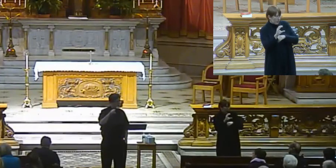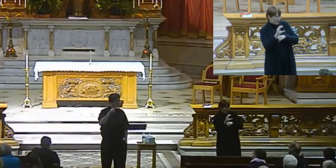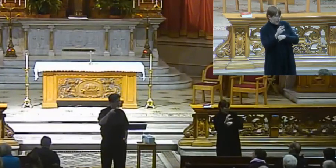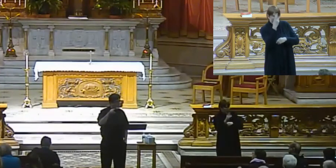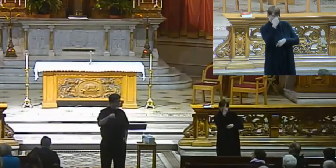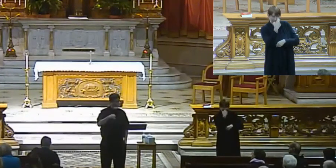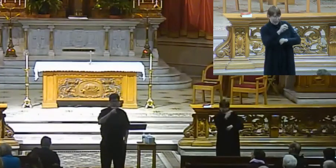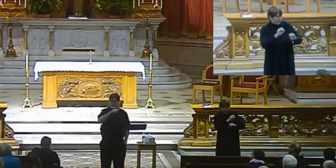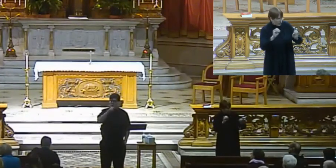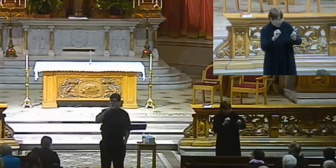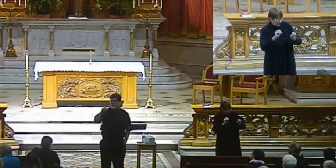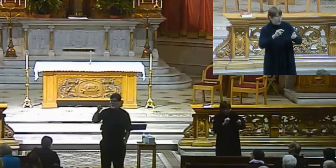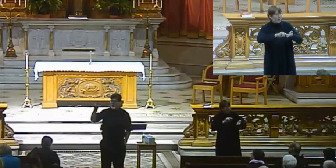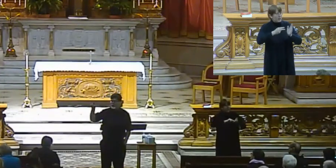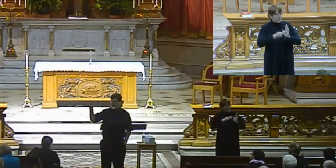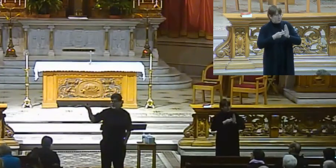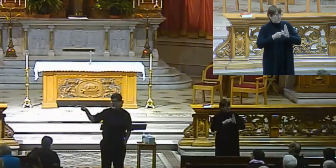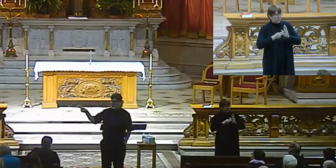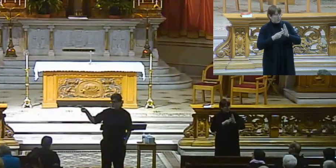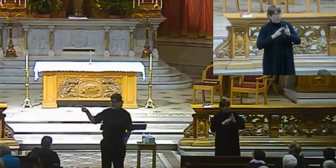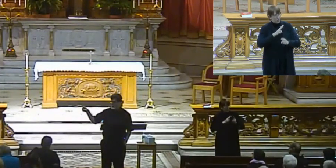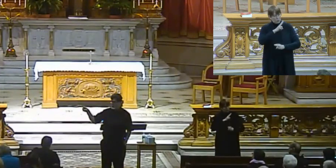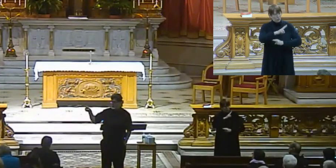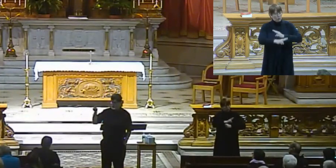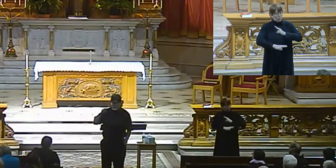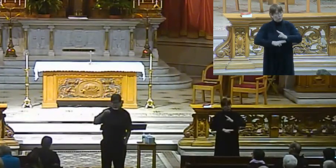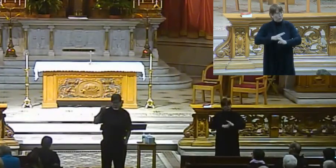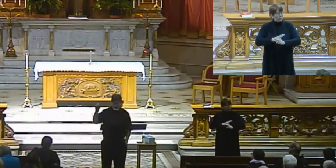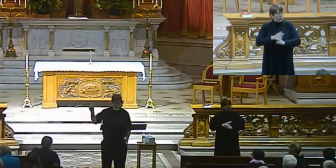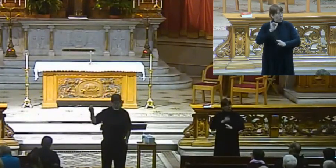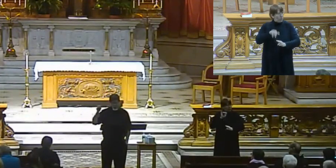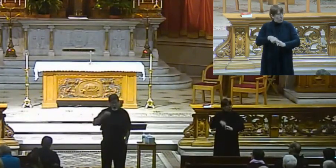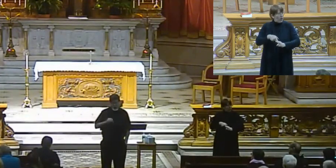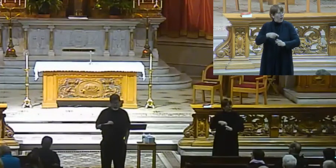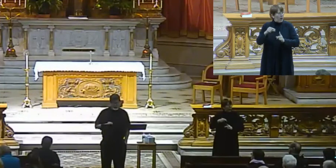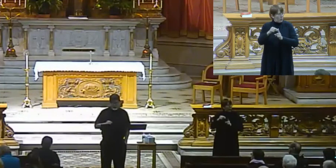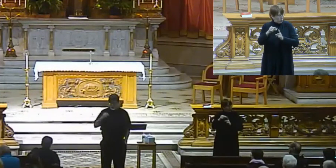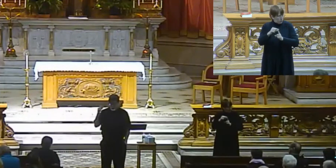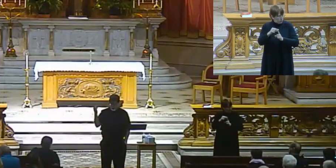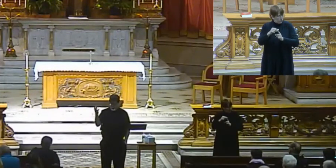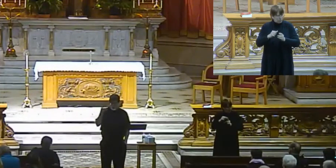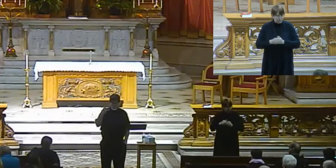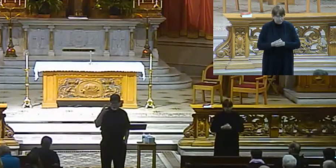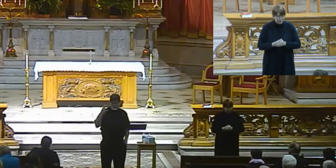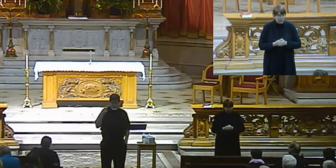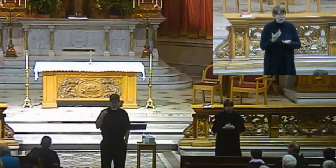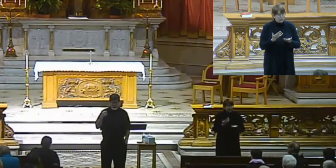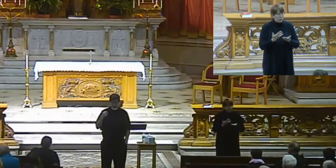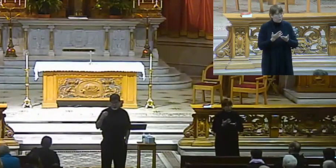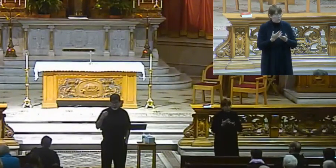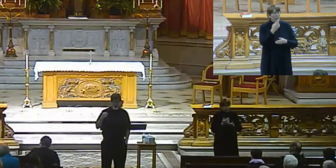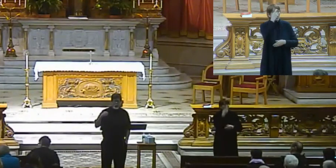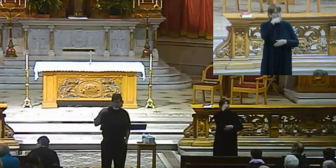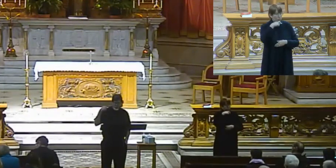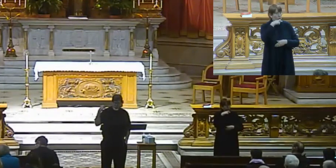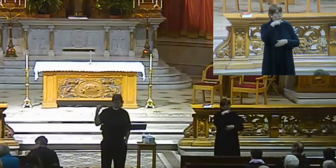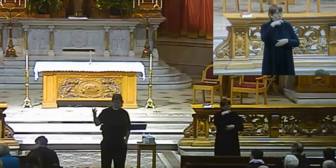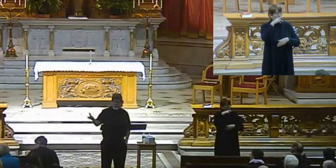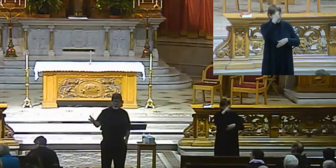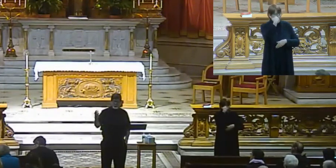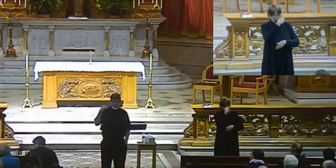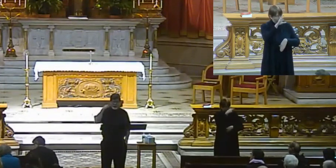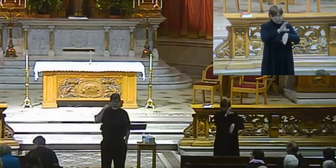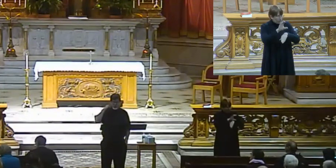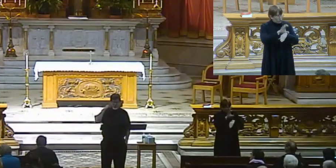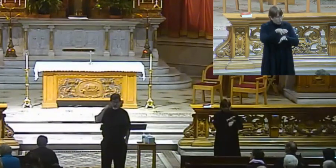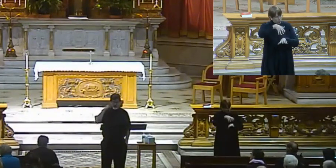specifically referring to the Roman Catholic church, all right? It is something else that certainly includes a Roman Catholic church, but other